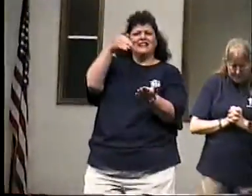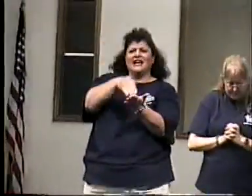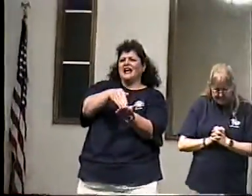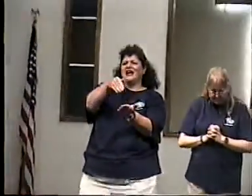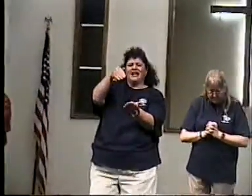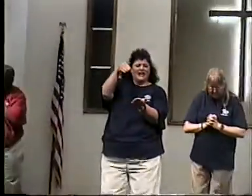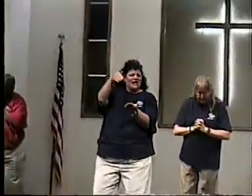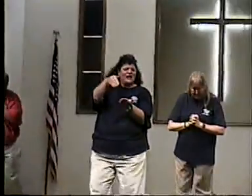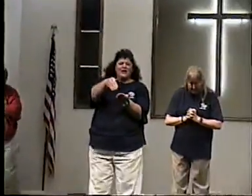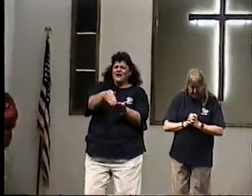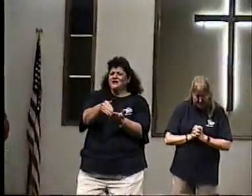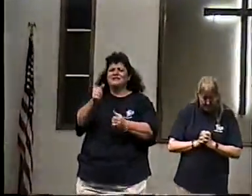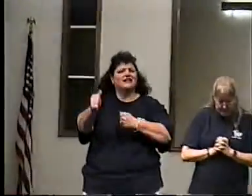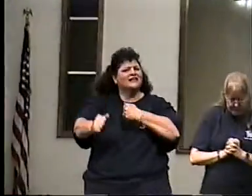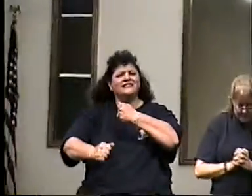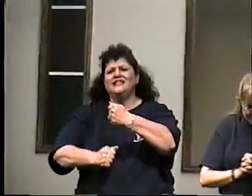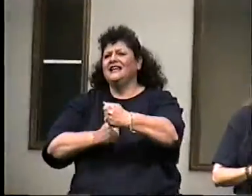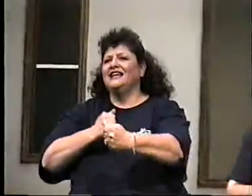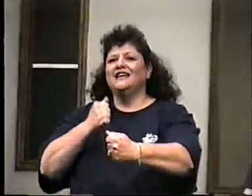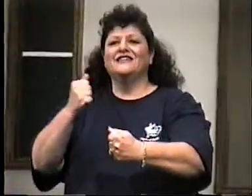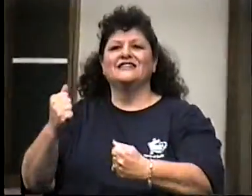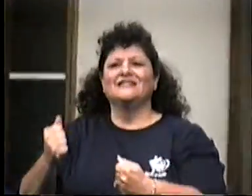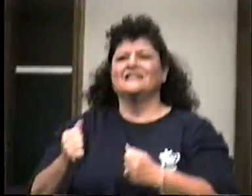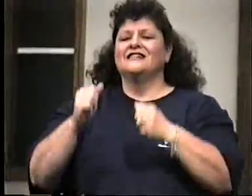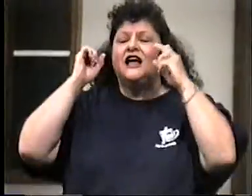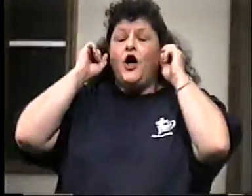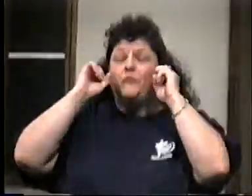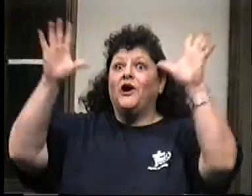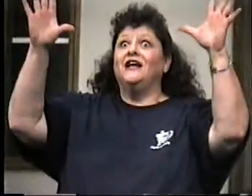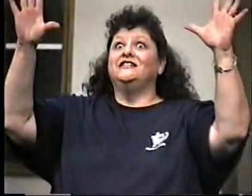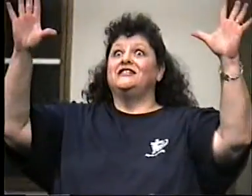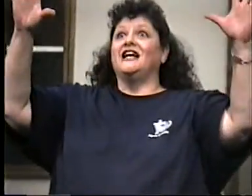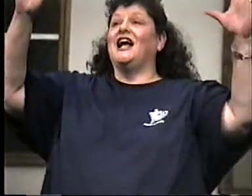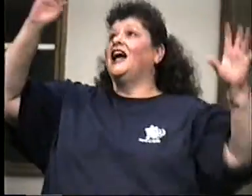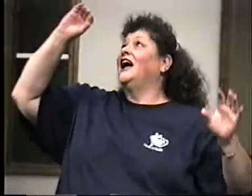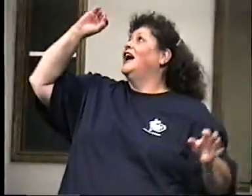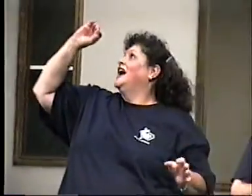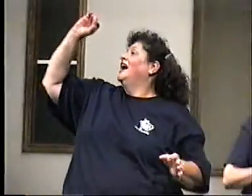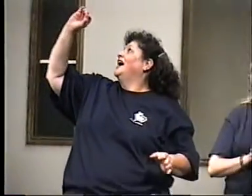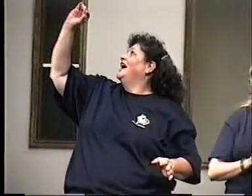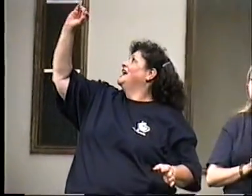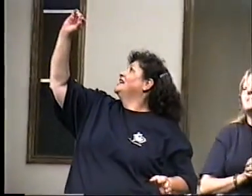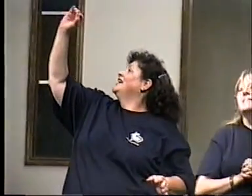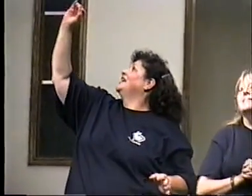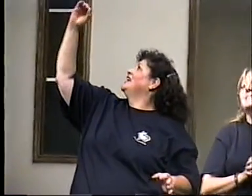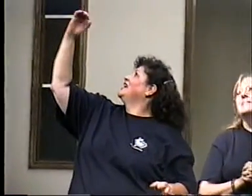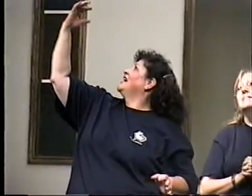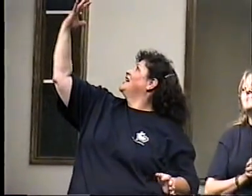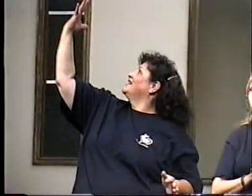away Yeah That Bright shining at